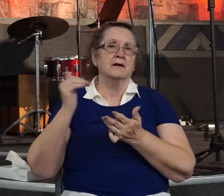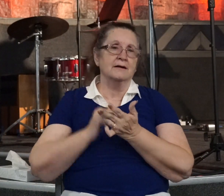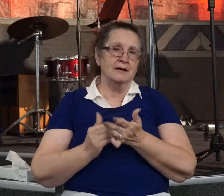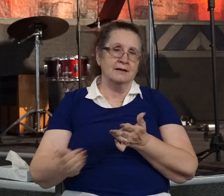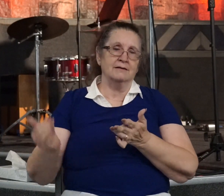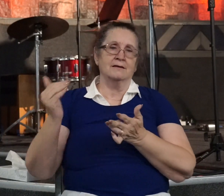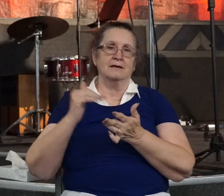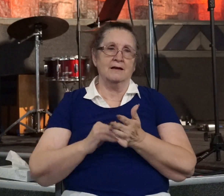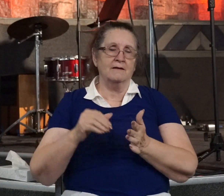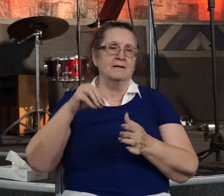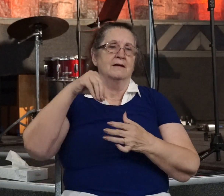Bible.